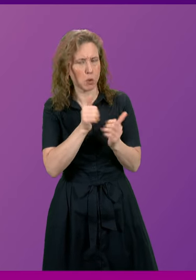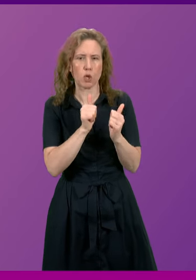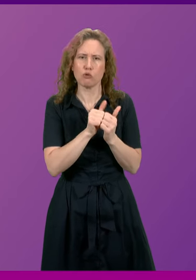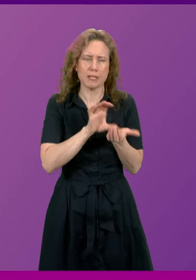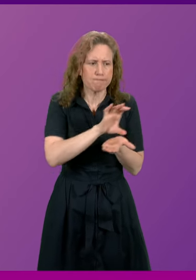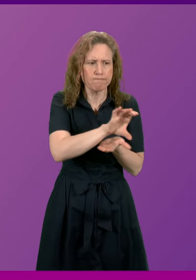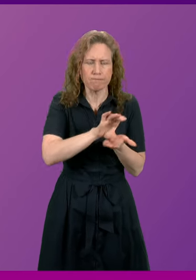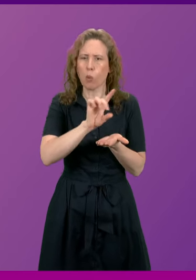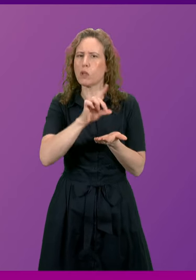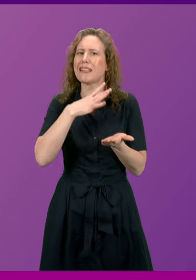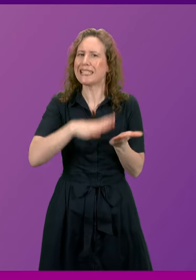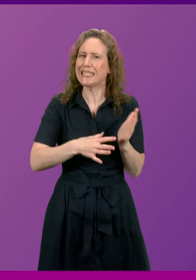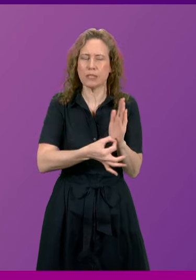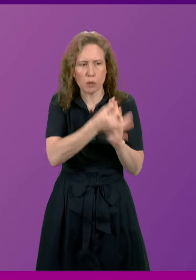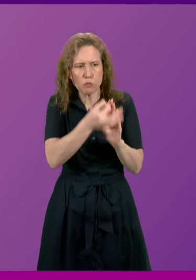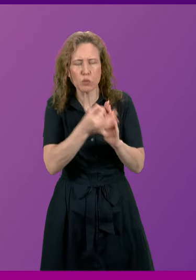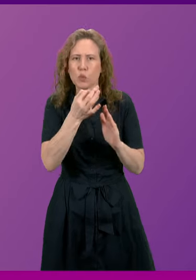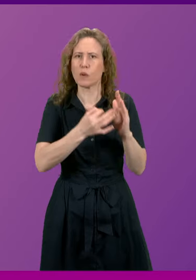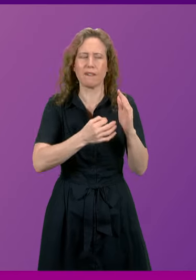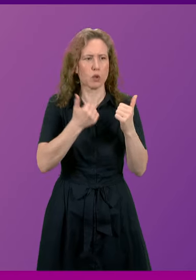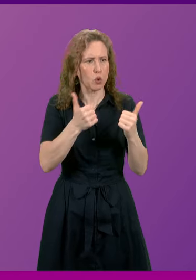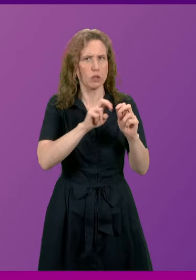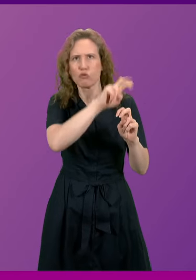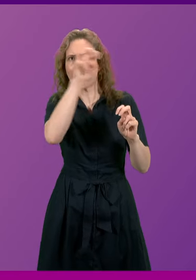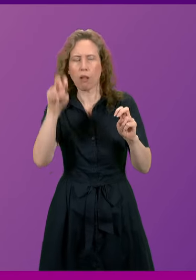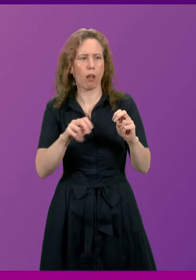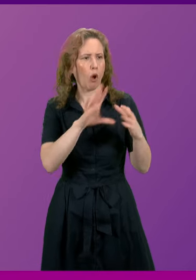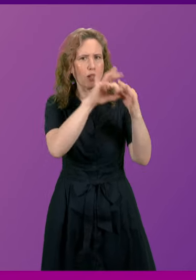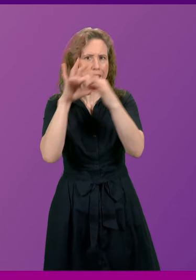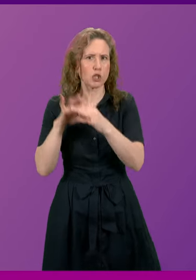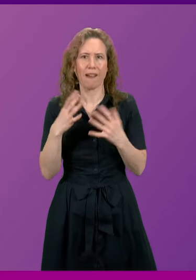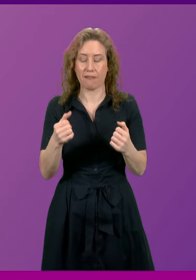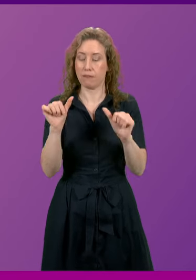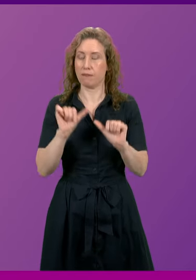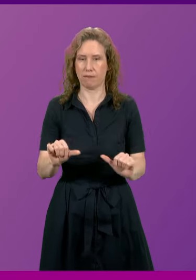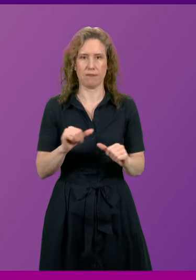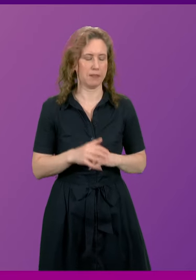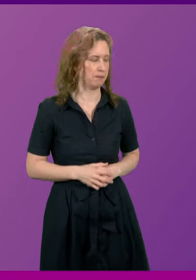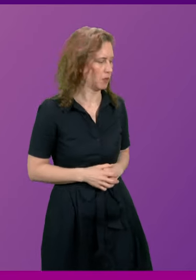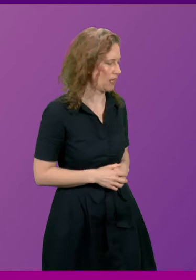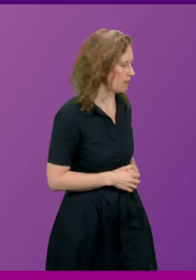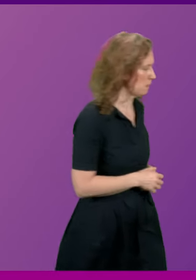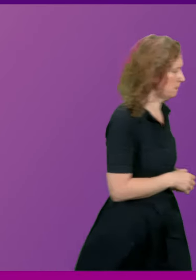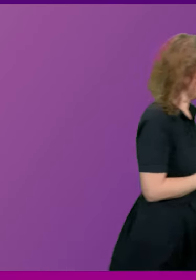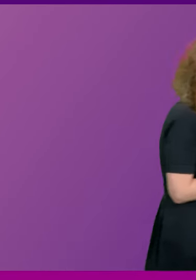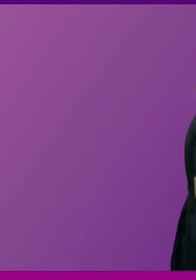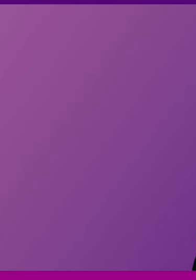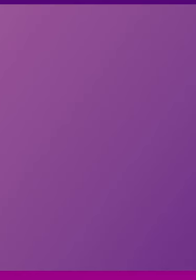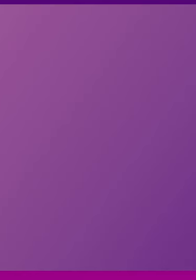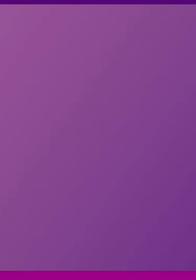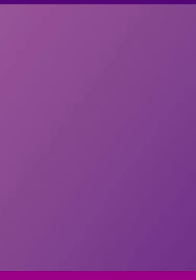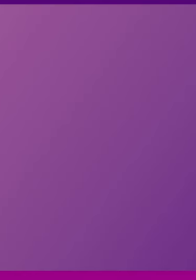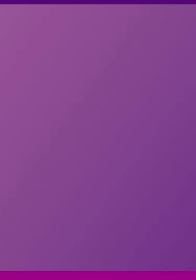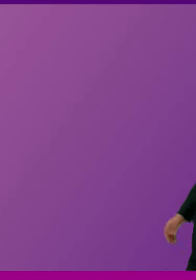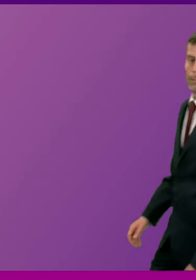improvements that are necessary to assure connectivity in our country. Stuart McMillan Thank you can the